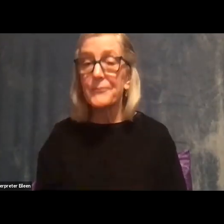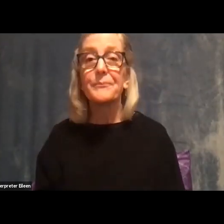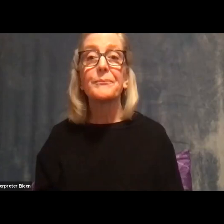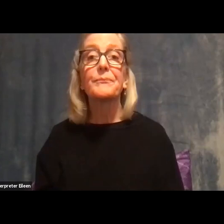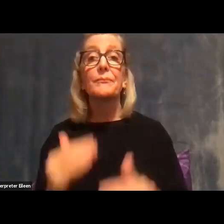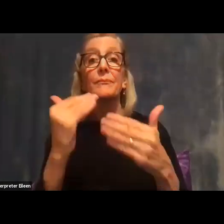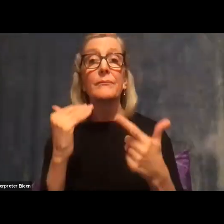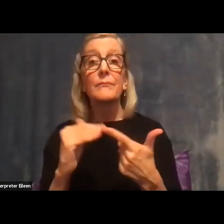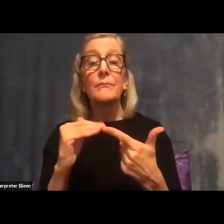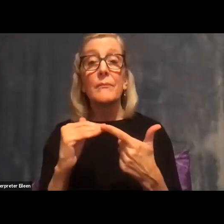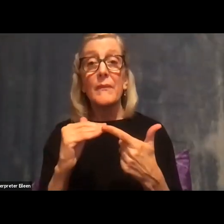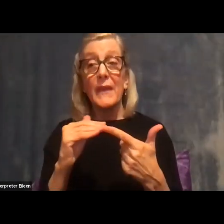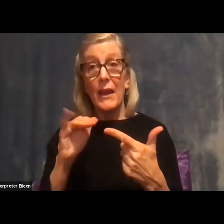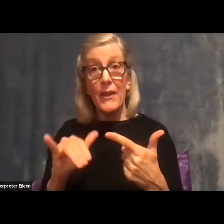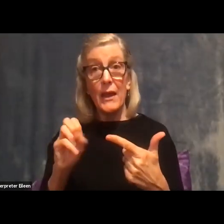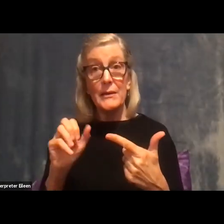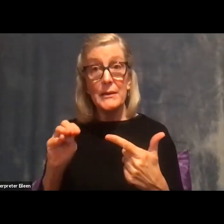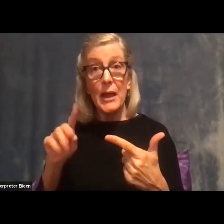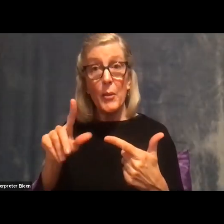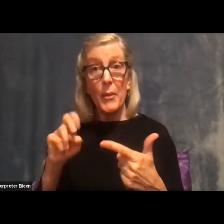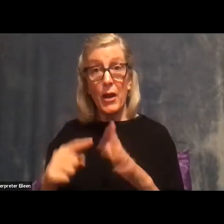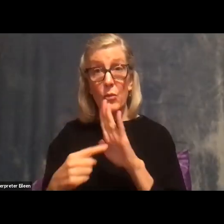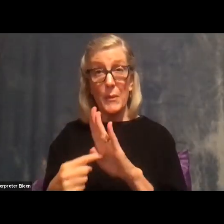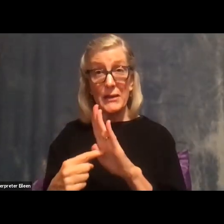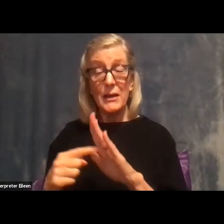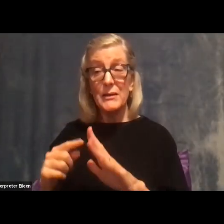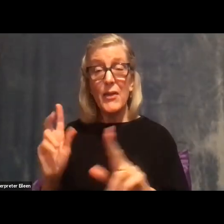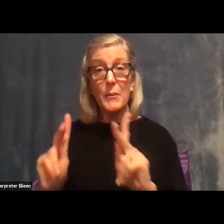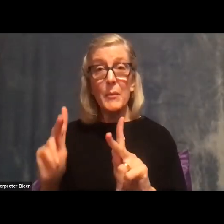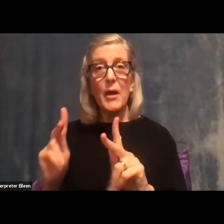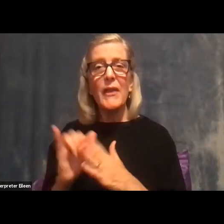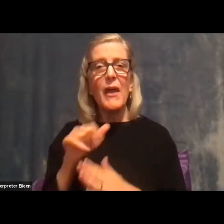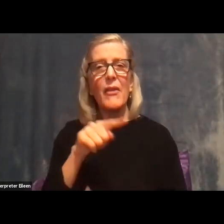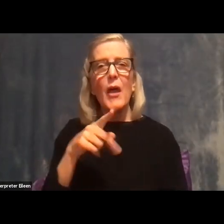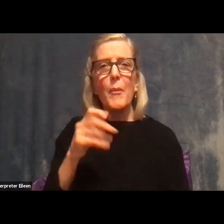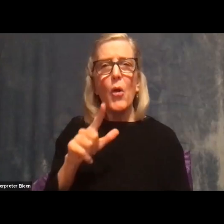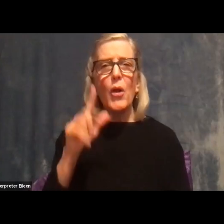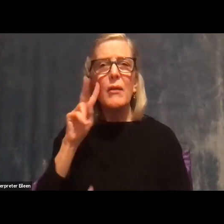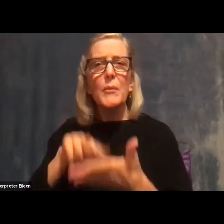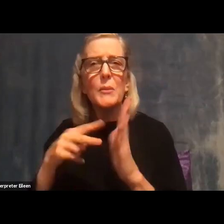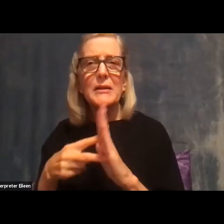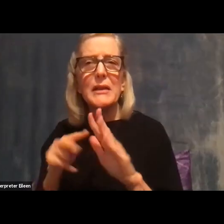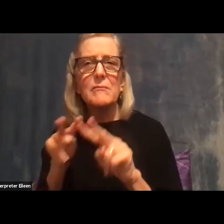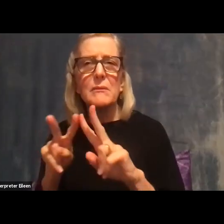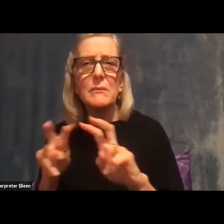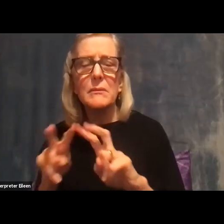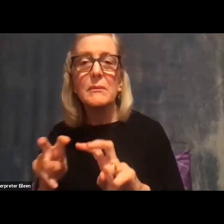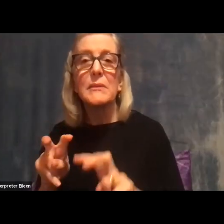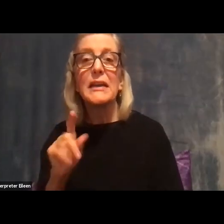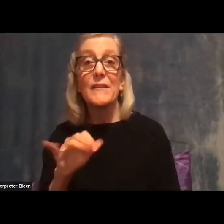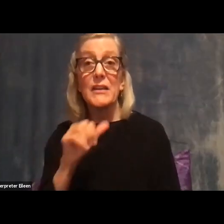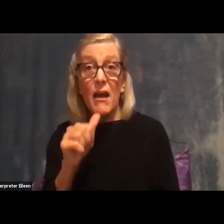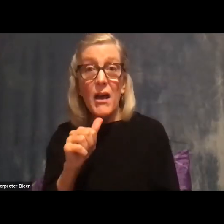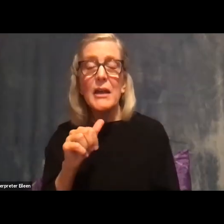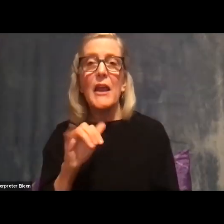sample and terms of whether it's representative of the population it's trying to say something about, and if not, it needs to be weighted. Uh, so that goes back to,